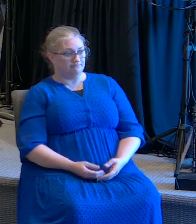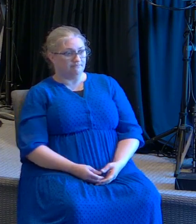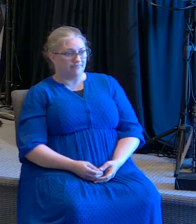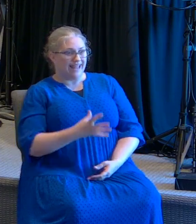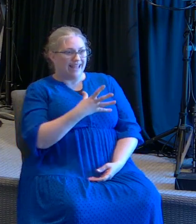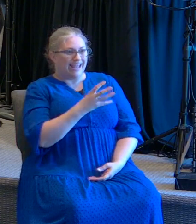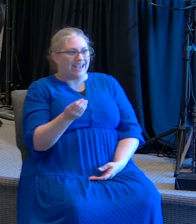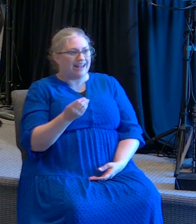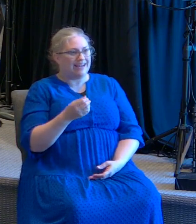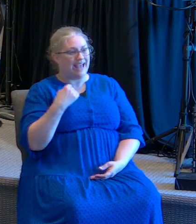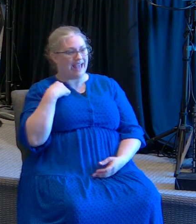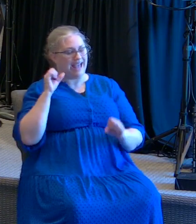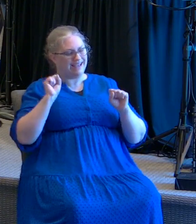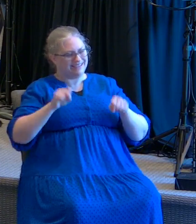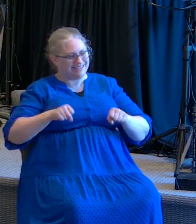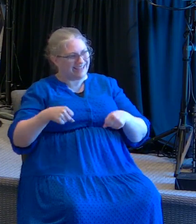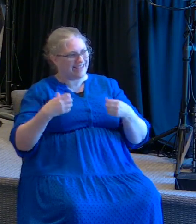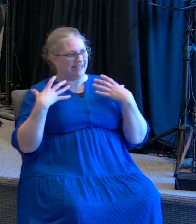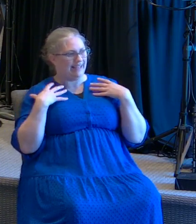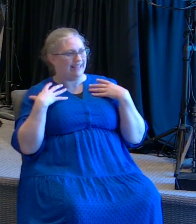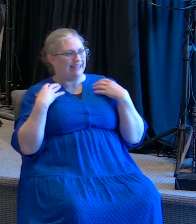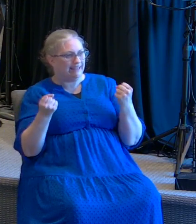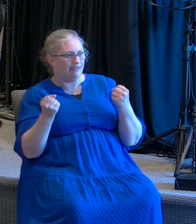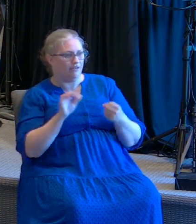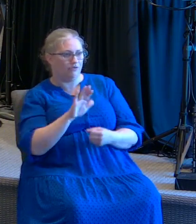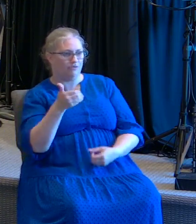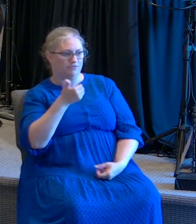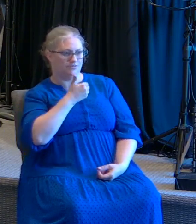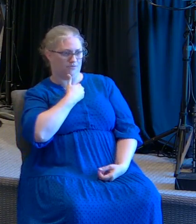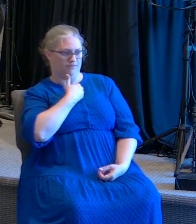and I can heal you in the spirit too